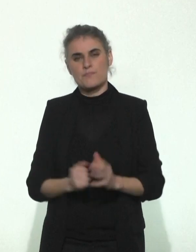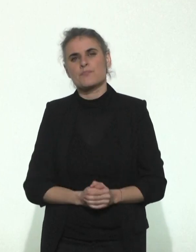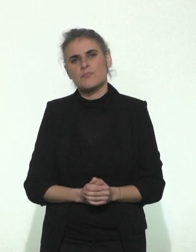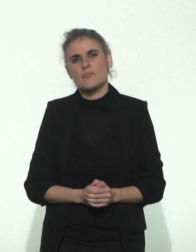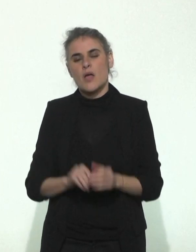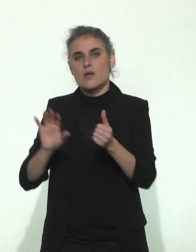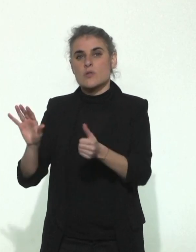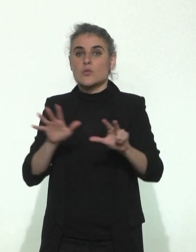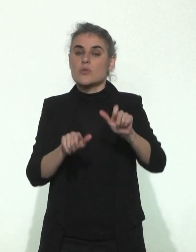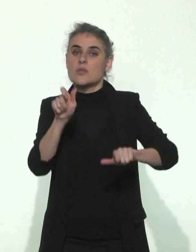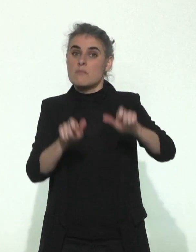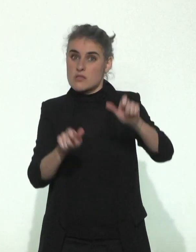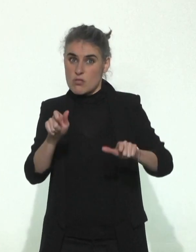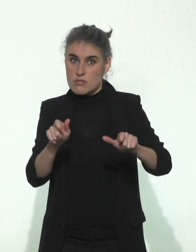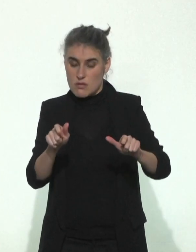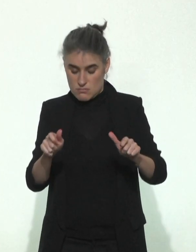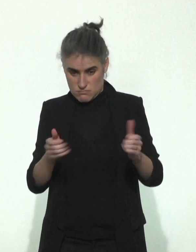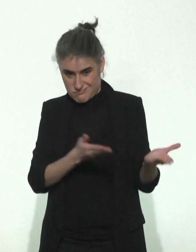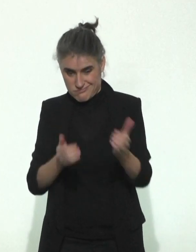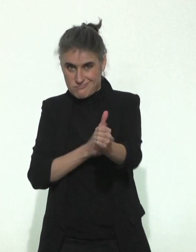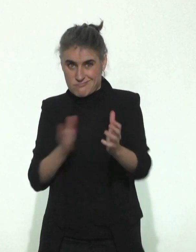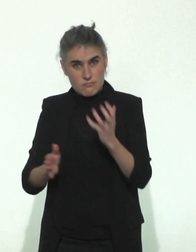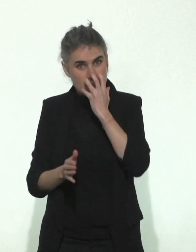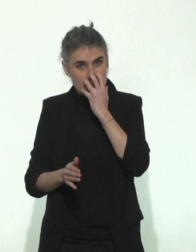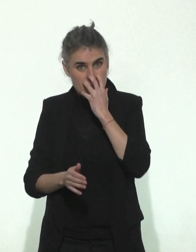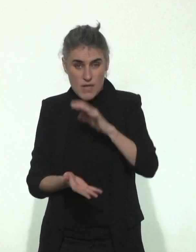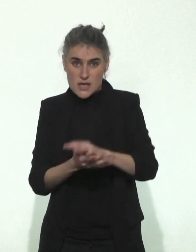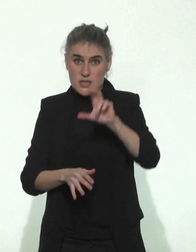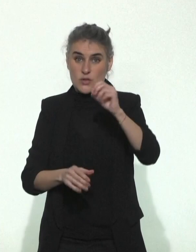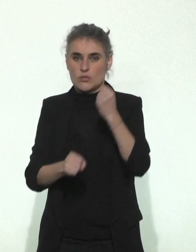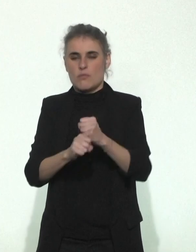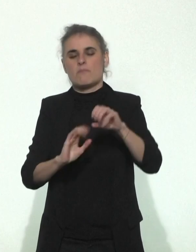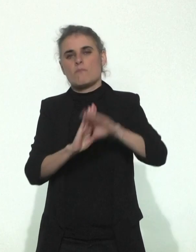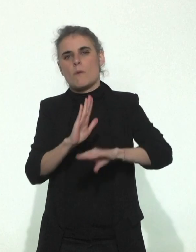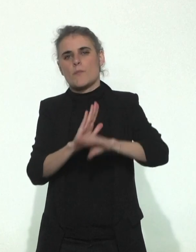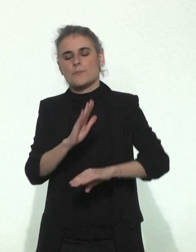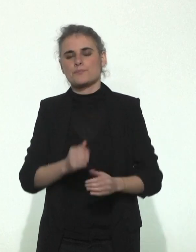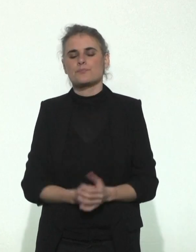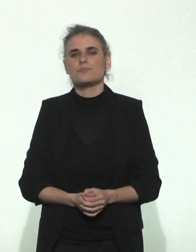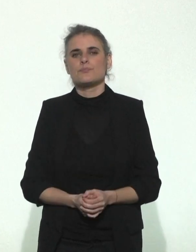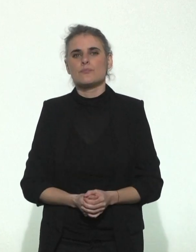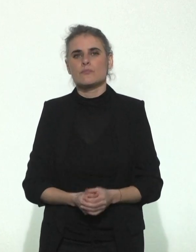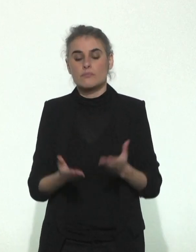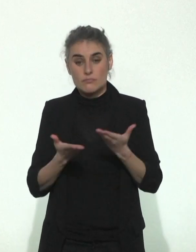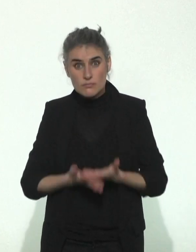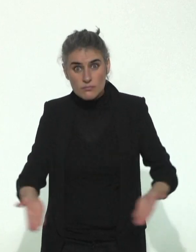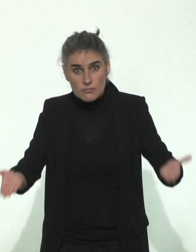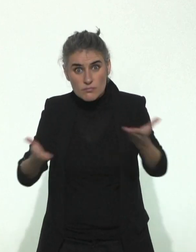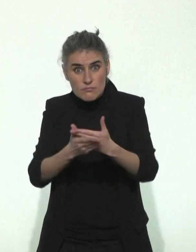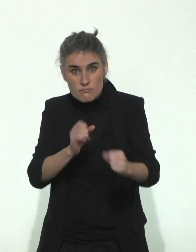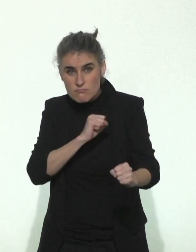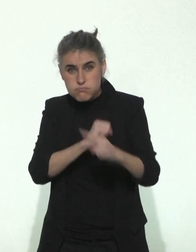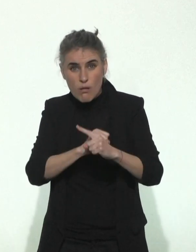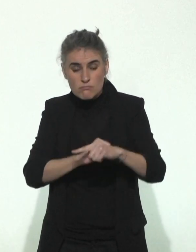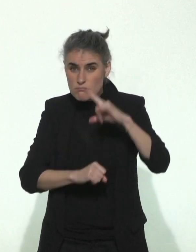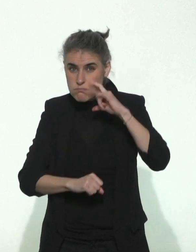while 68 people currently in intensive care are under the age of 30. This kind of a situation has never